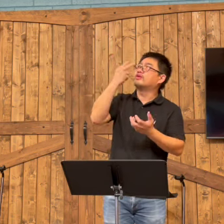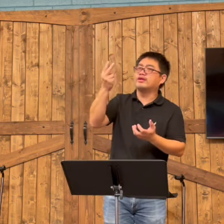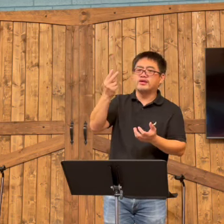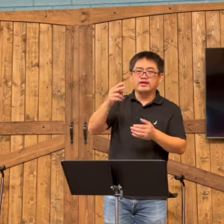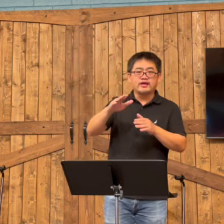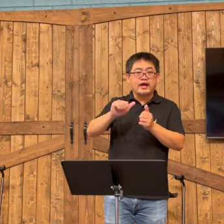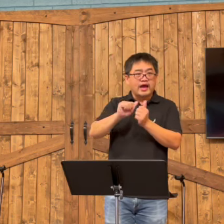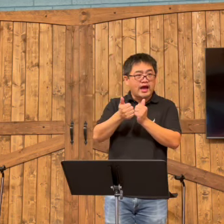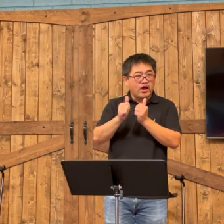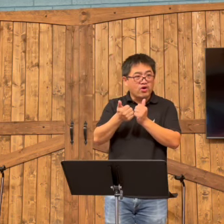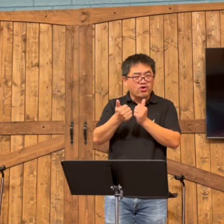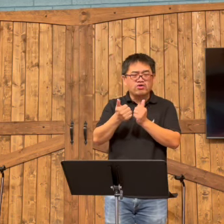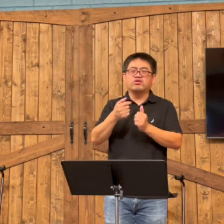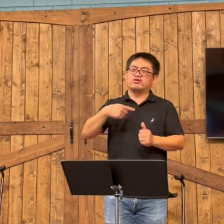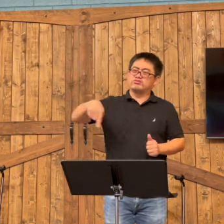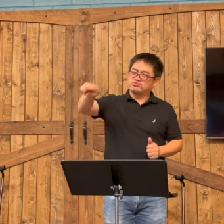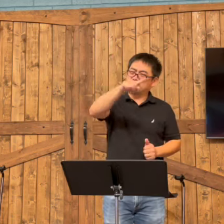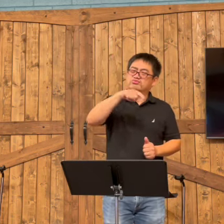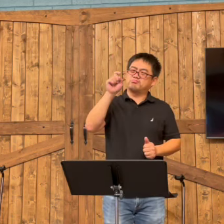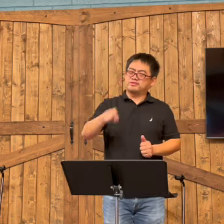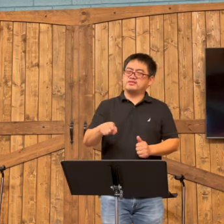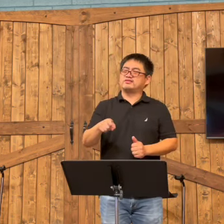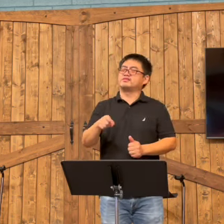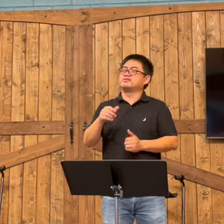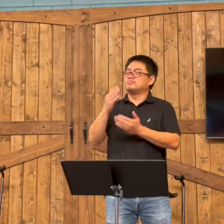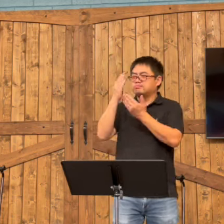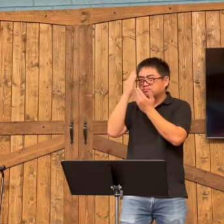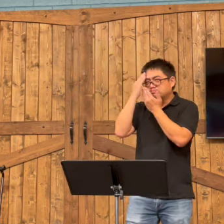Because Jesus and the Holy Spirit and the Father are all one.